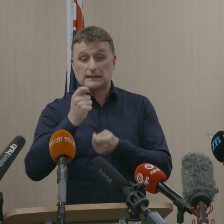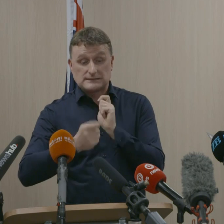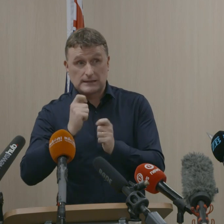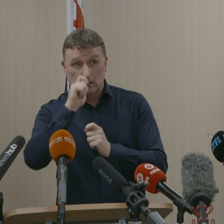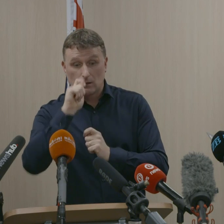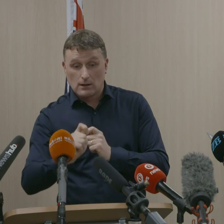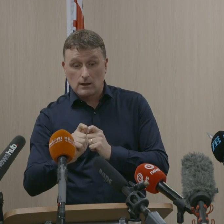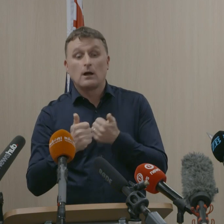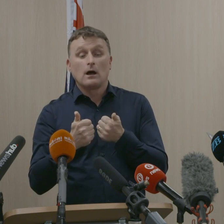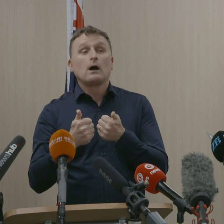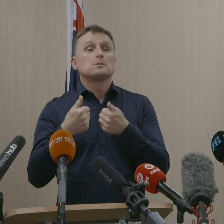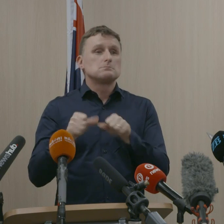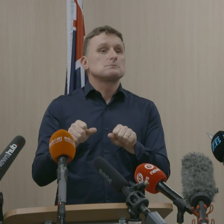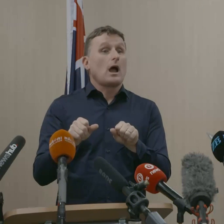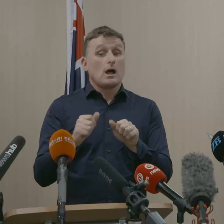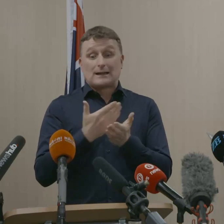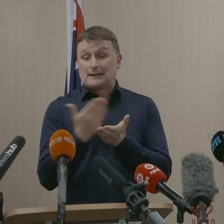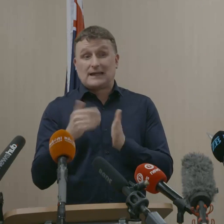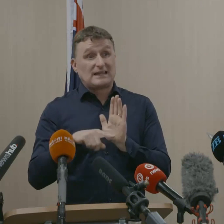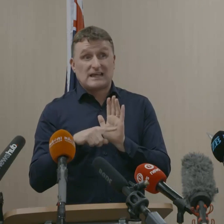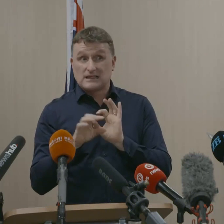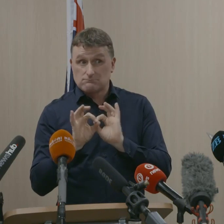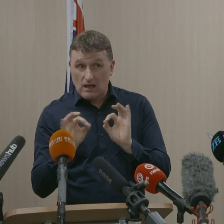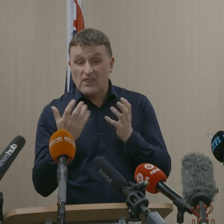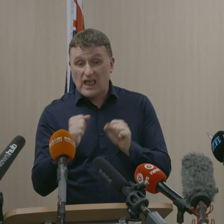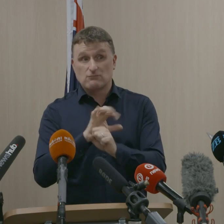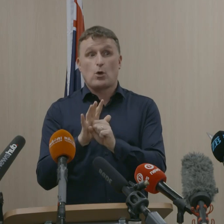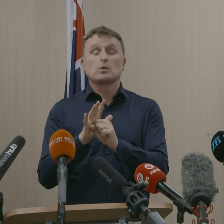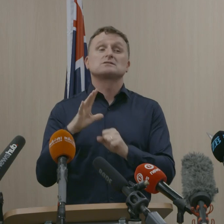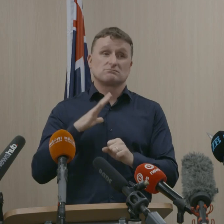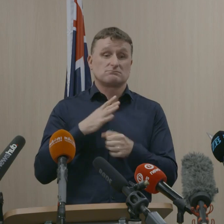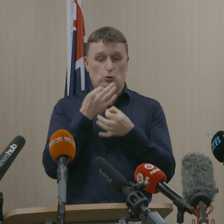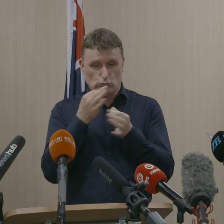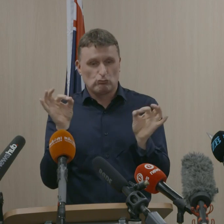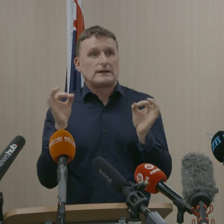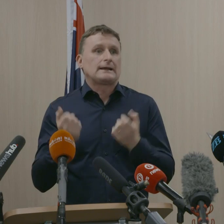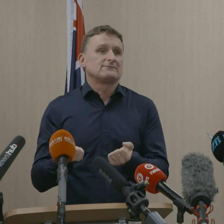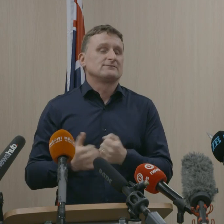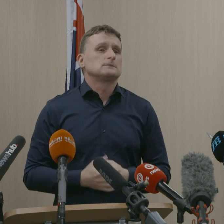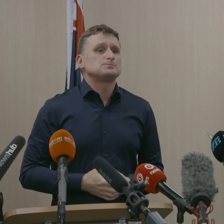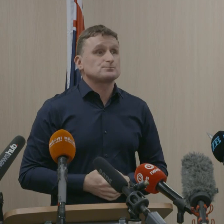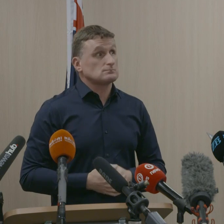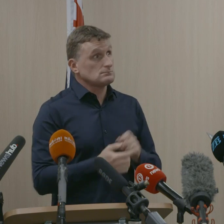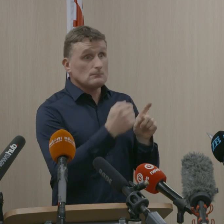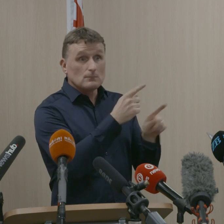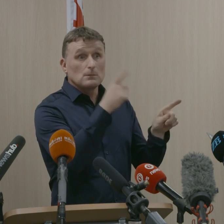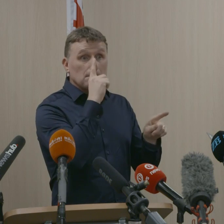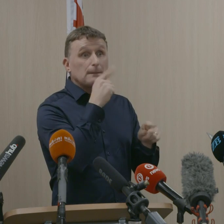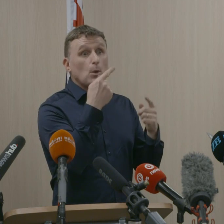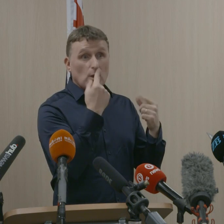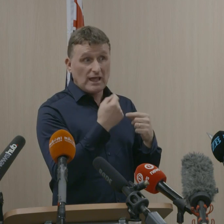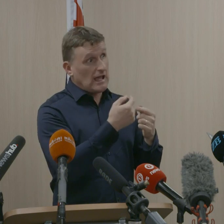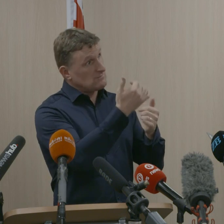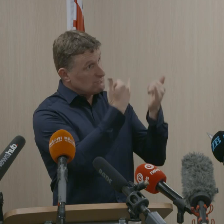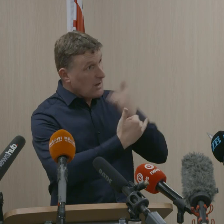ending their period of isolation. For everyone else, you can fly home provided you have evidence of a